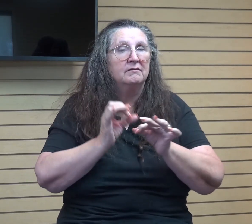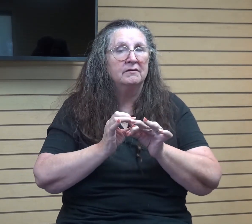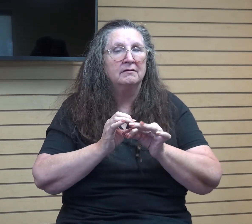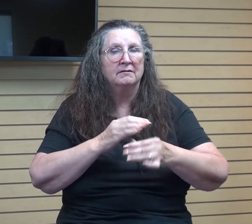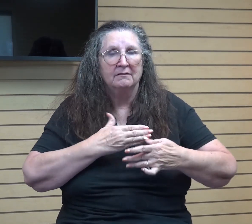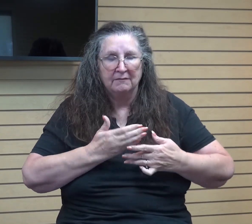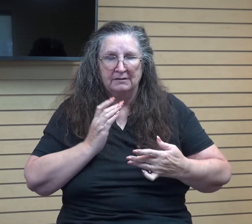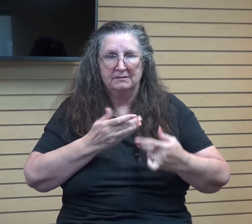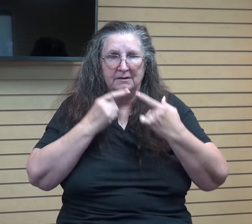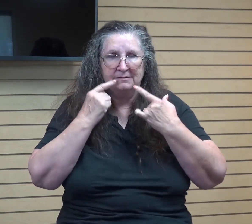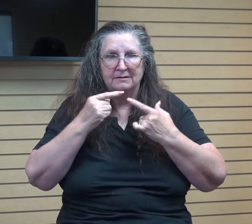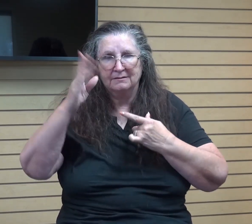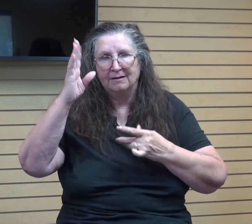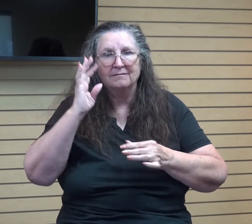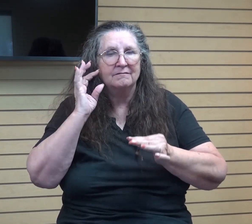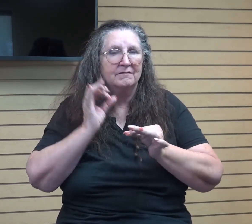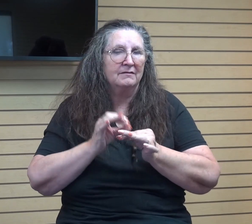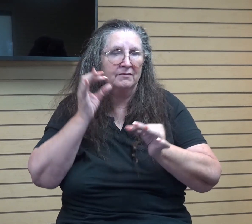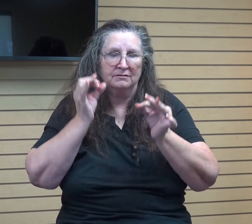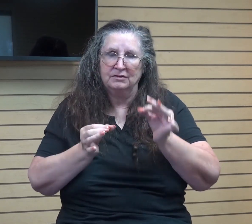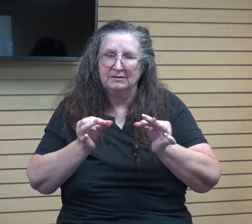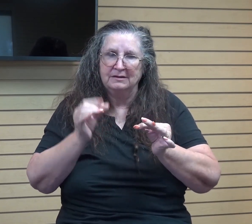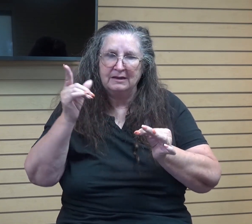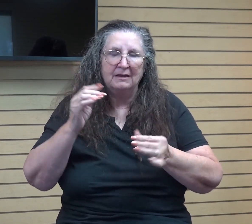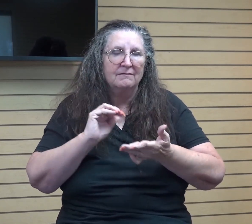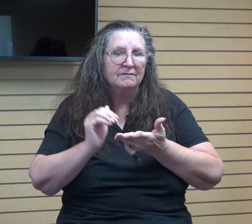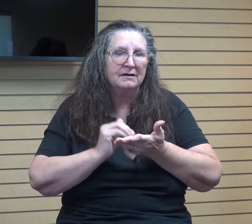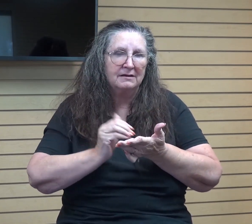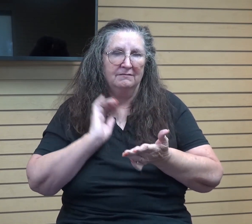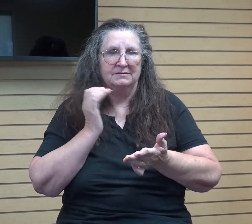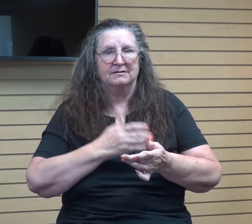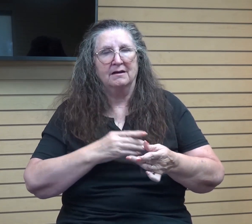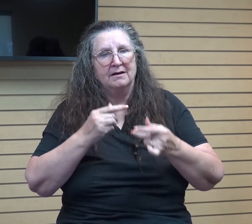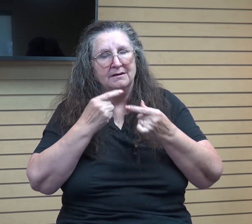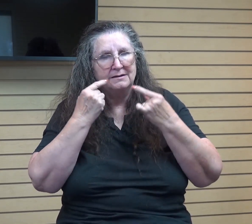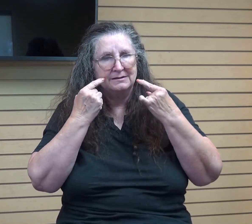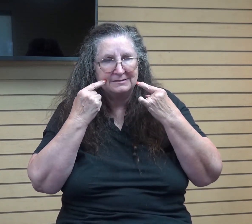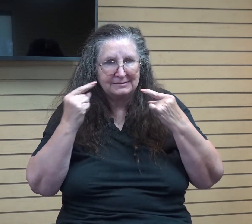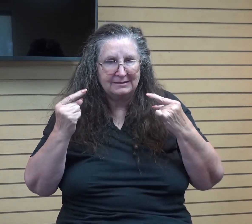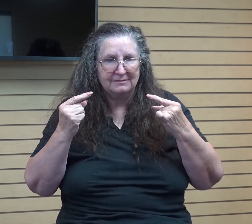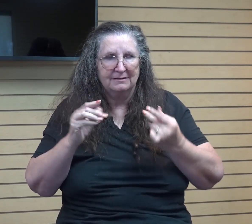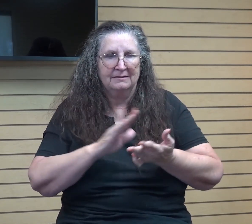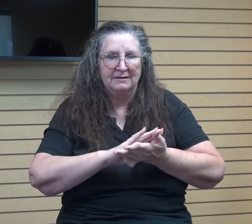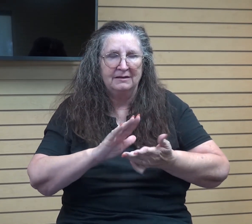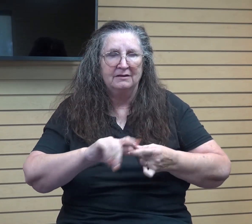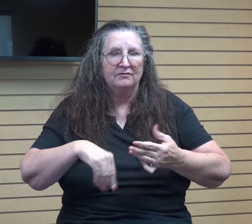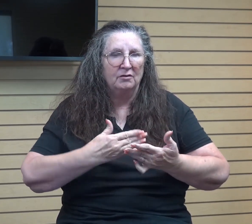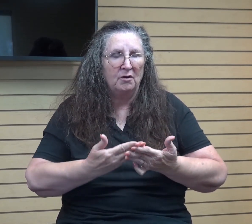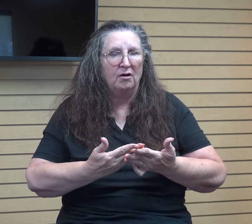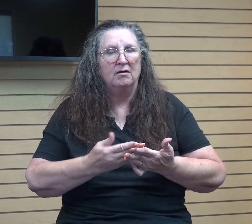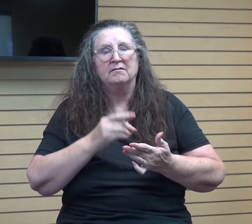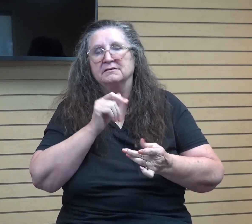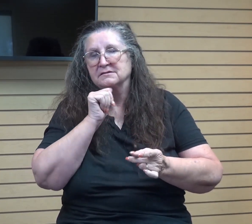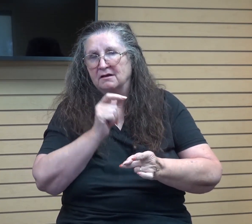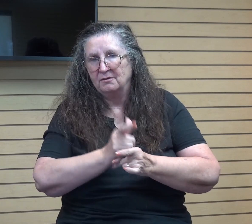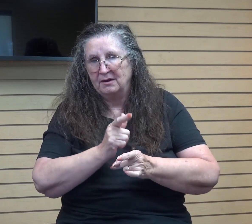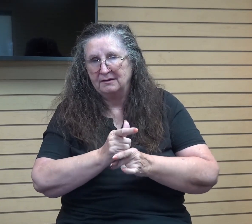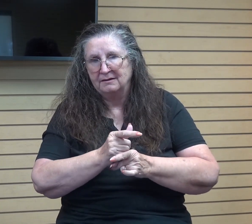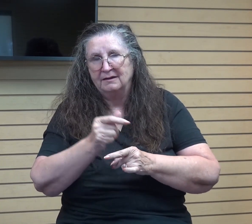sins, God is faithful and just to forgive our sins and to cleanse us from all unrighteousness. So God bless. Love you